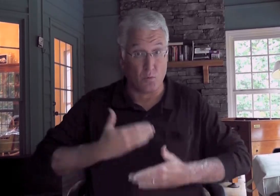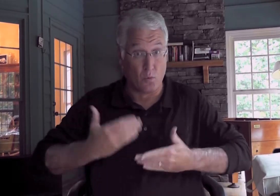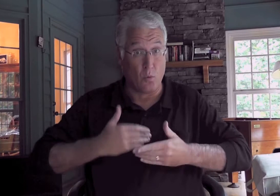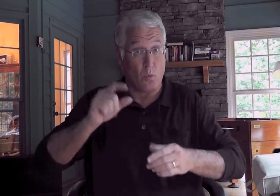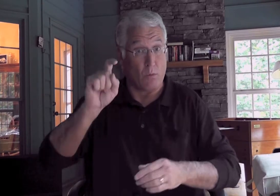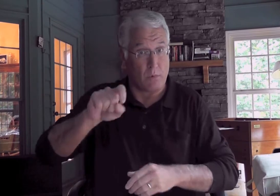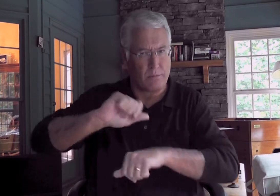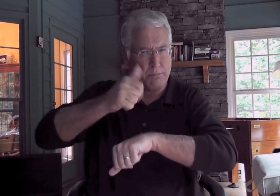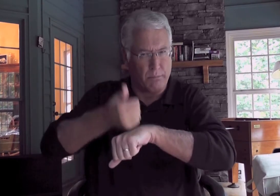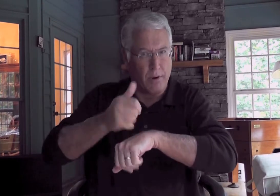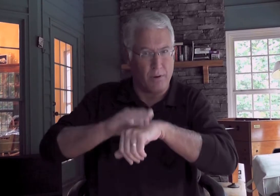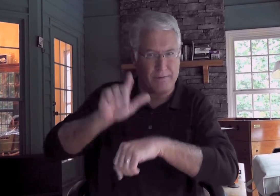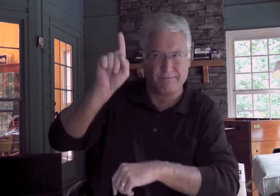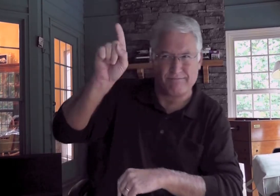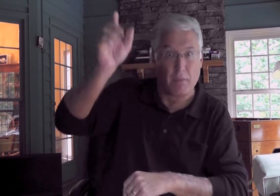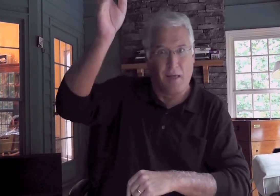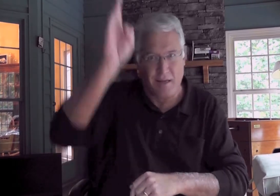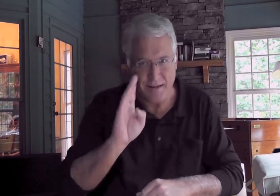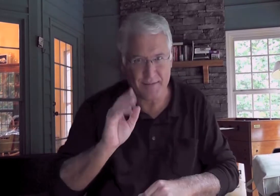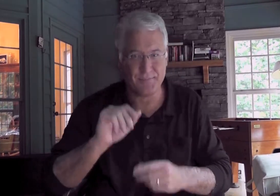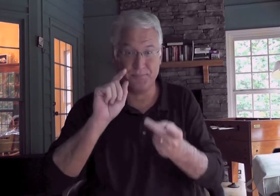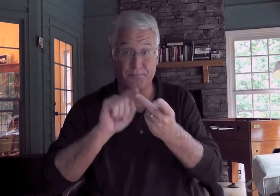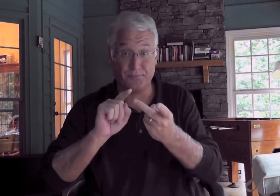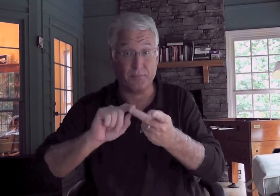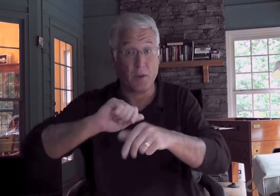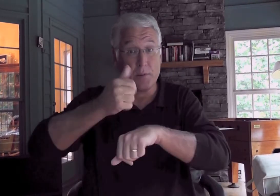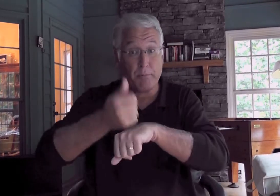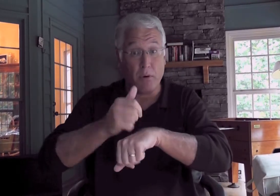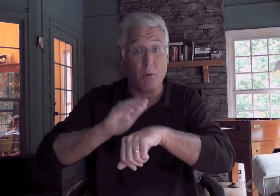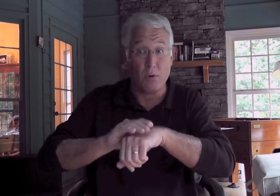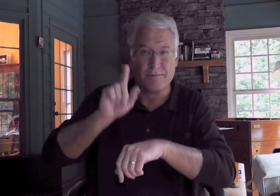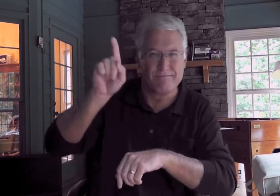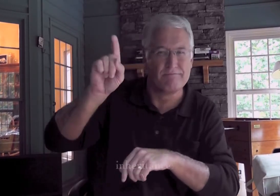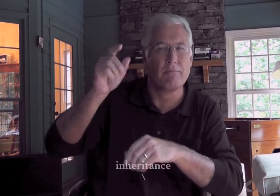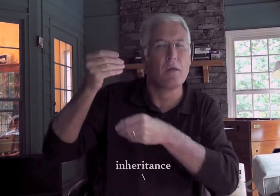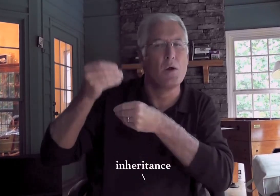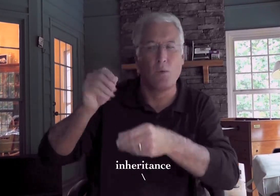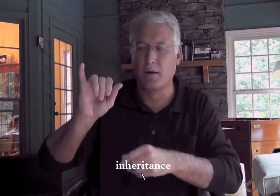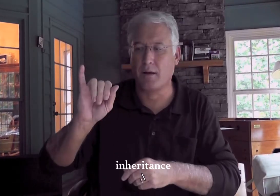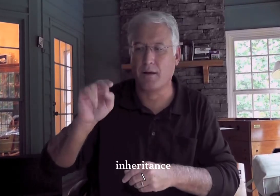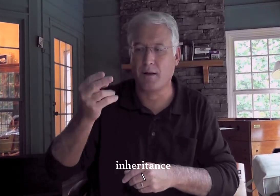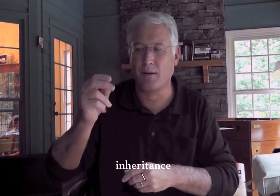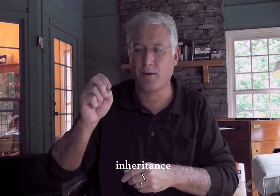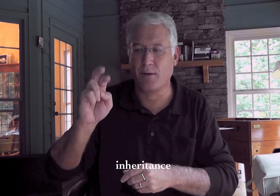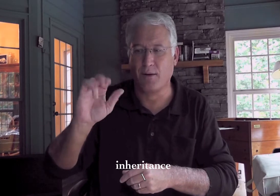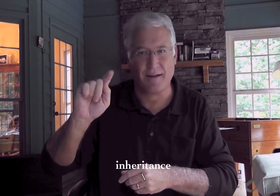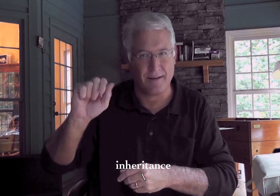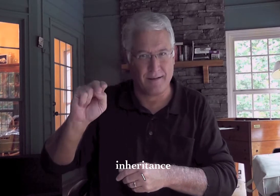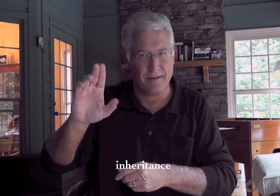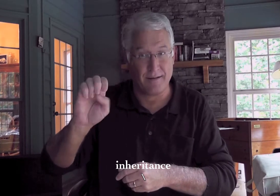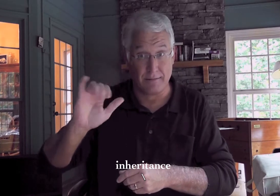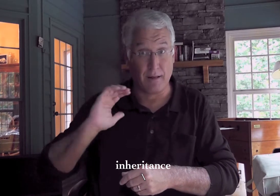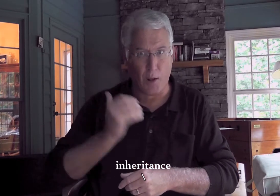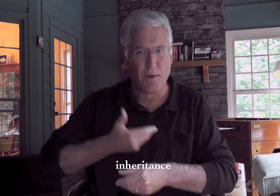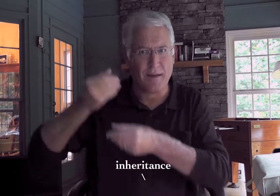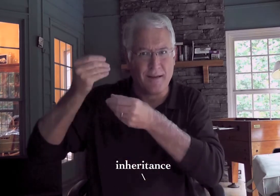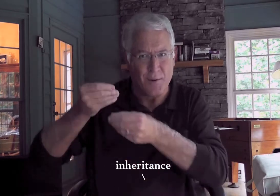joy will be increased. Look to the joy that's set before you in heaven. And also to your inheritance that is before you.